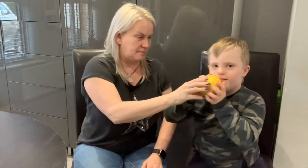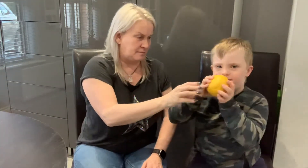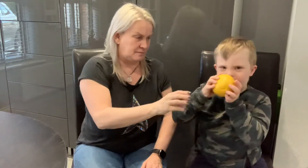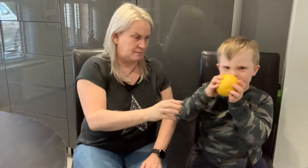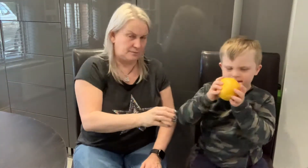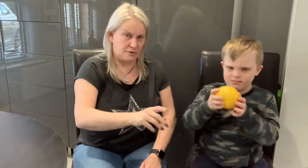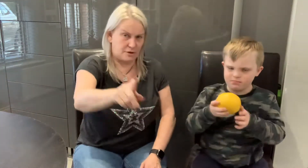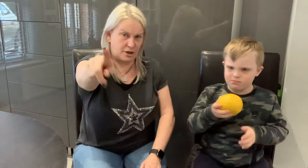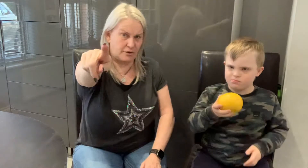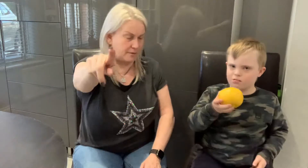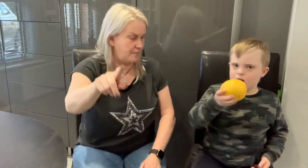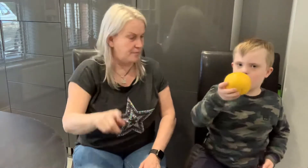Want to show them?